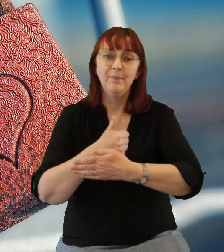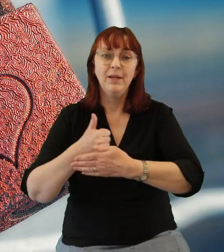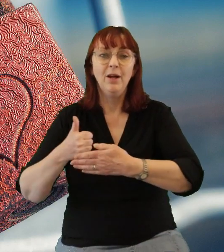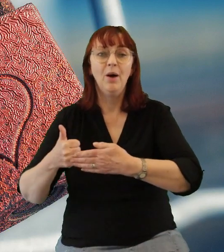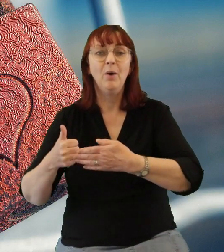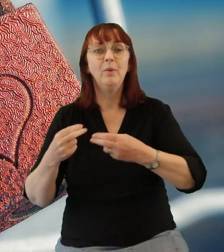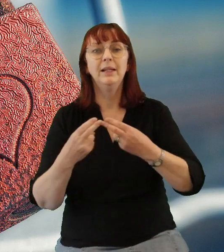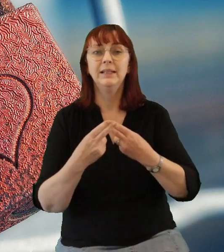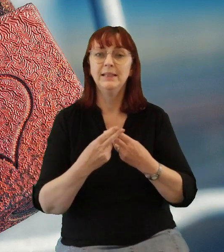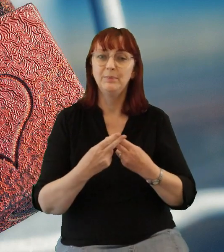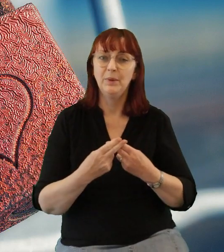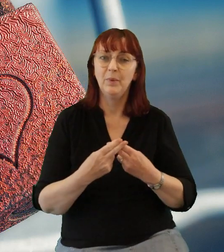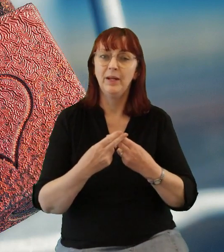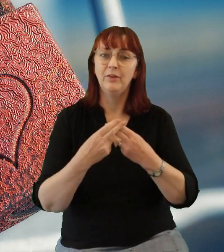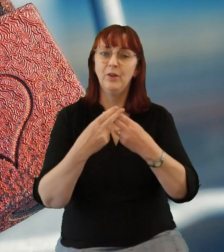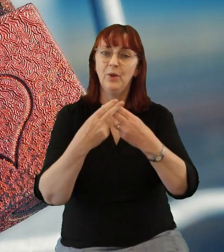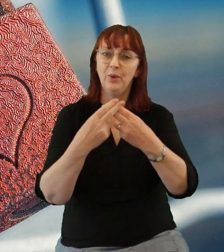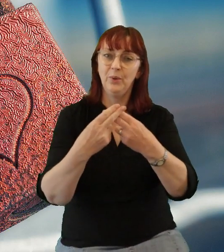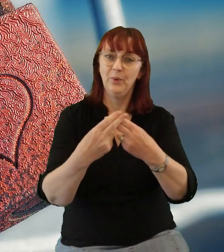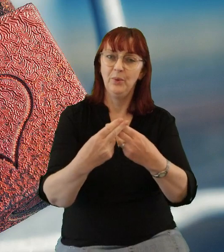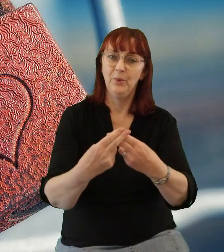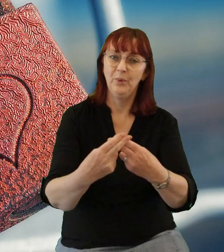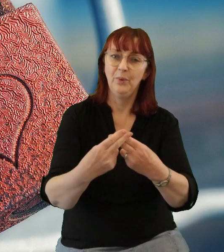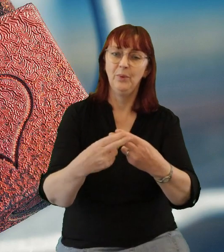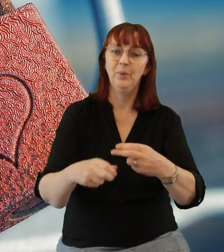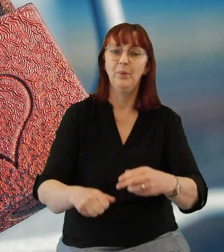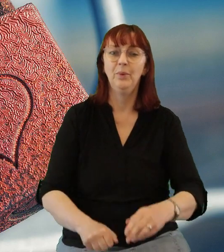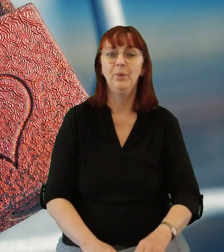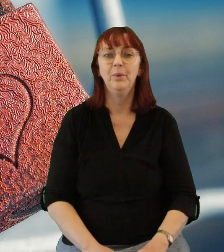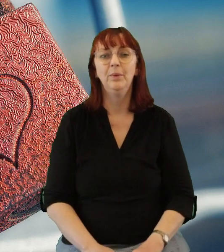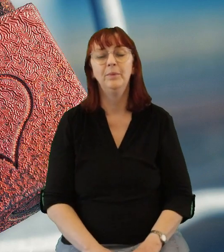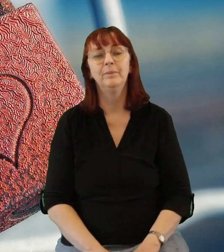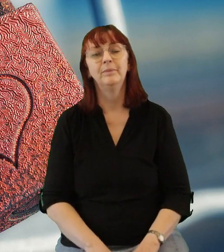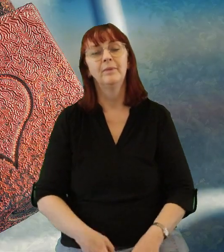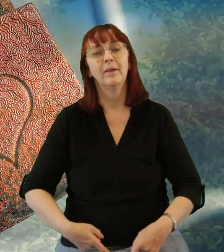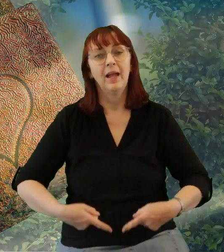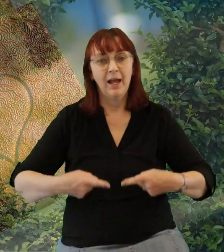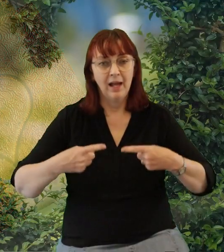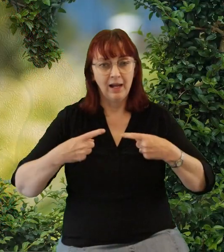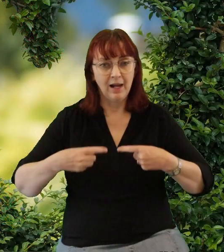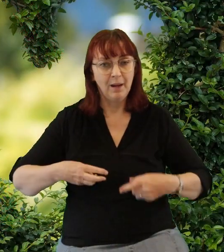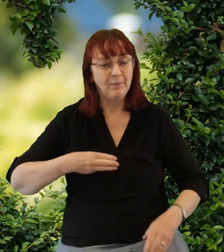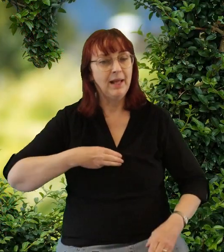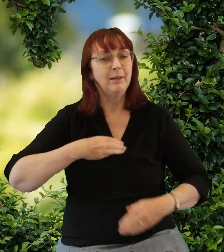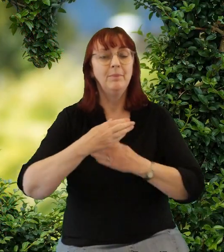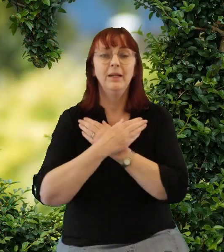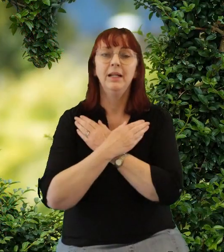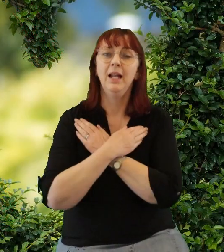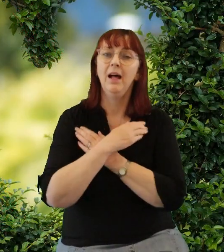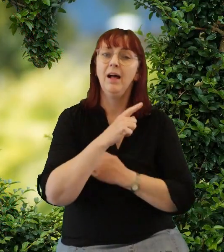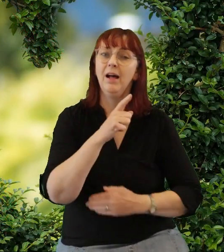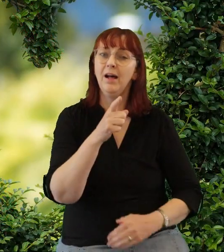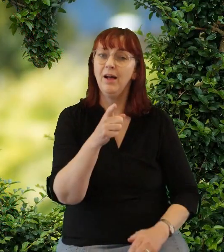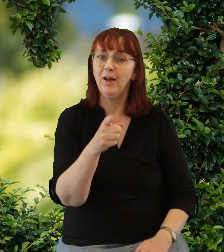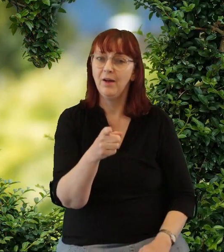let me always be with you, come let me love